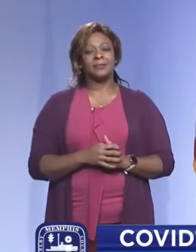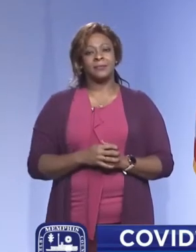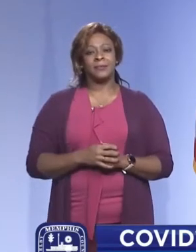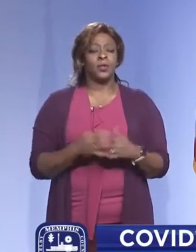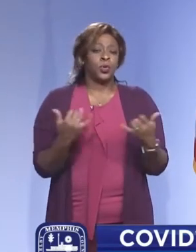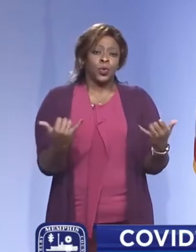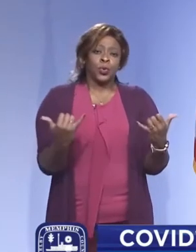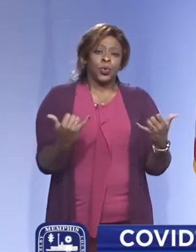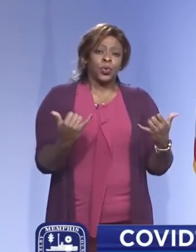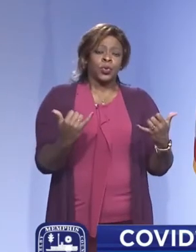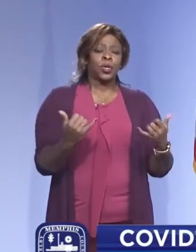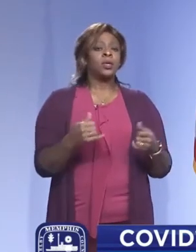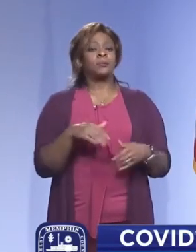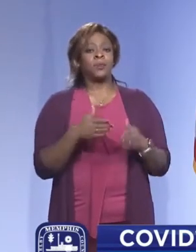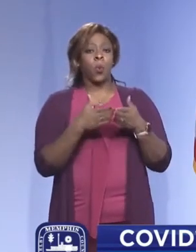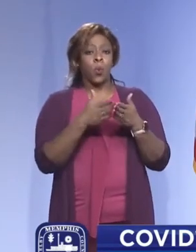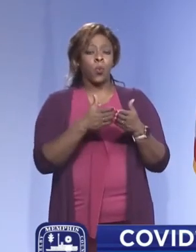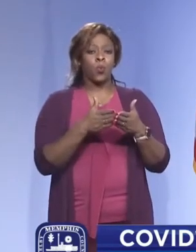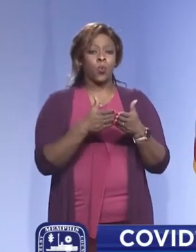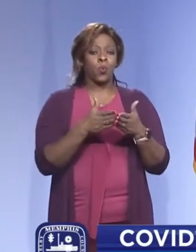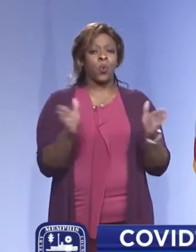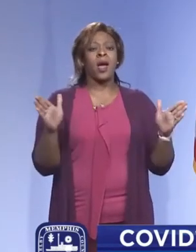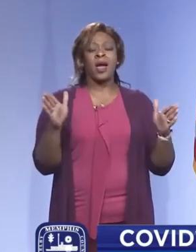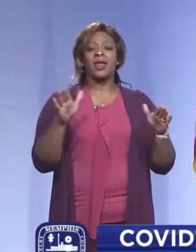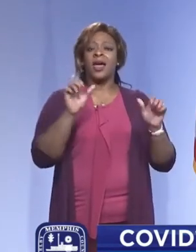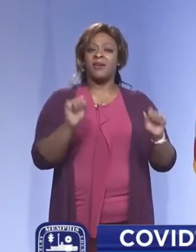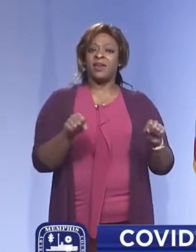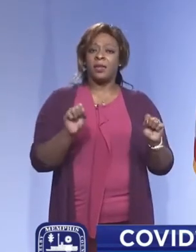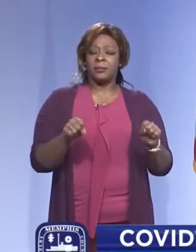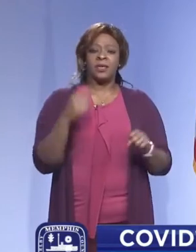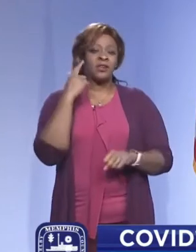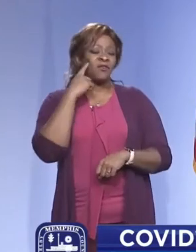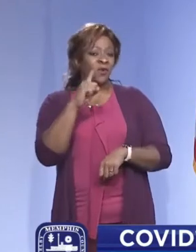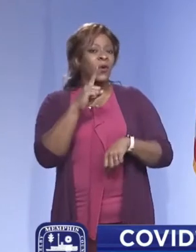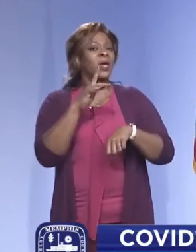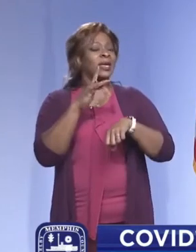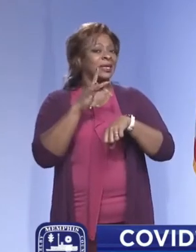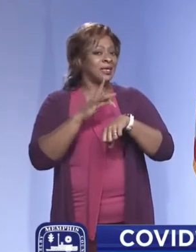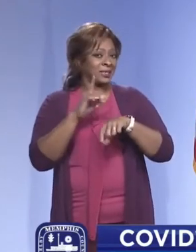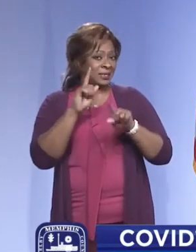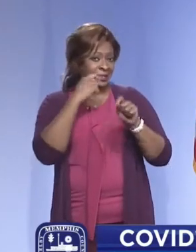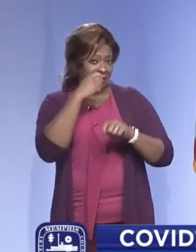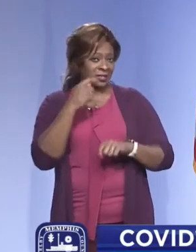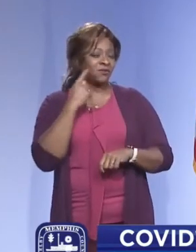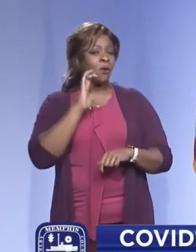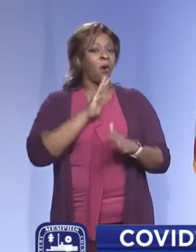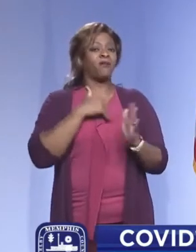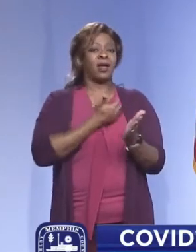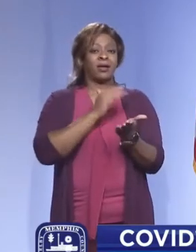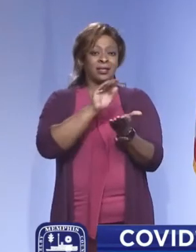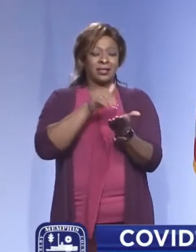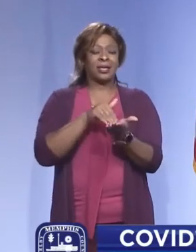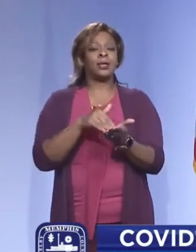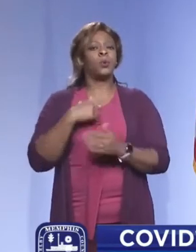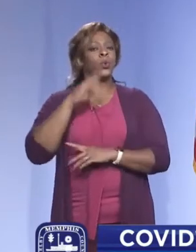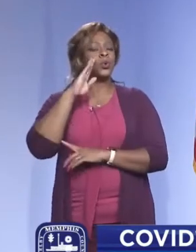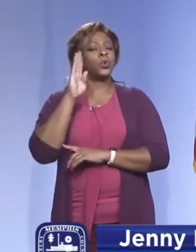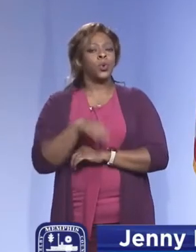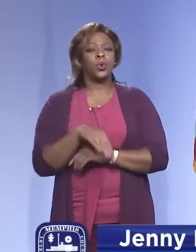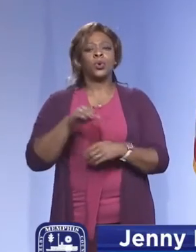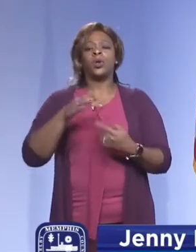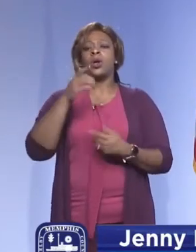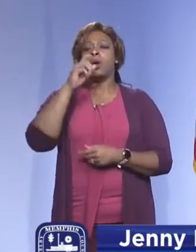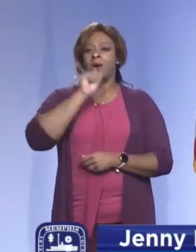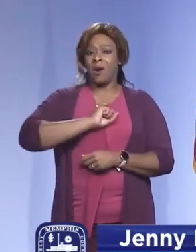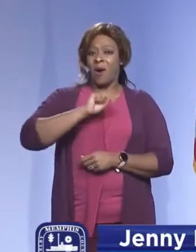Currently, with the wide availability of testing across all of our sites, we do know, though, that cold and